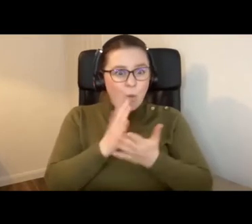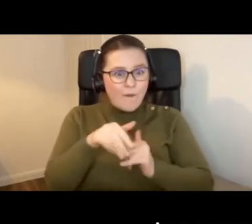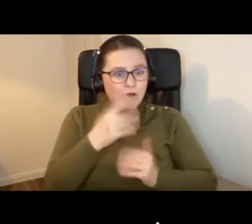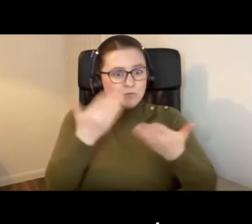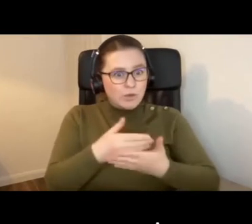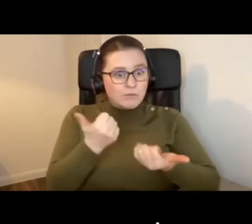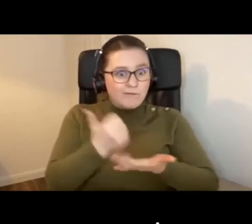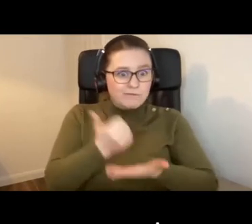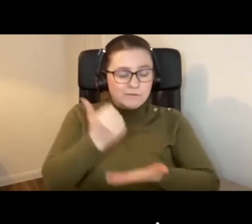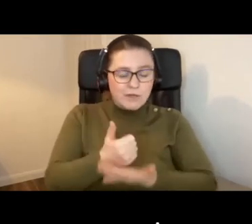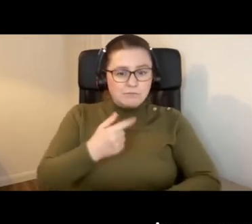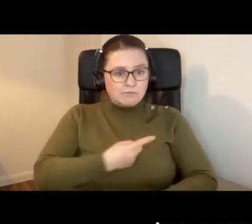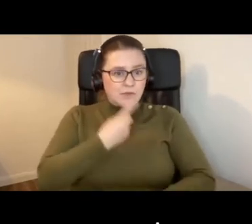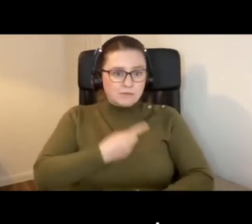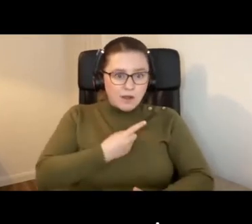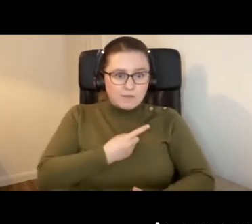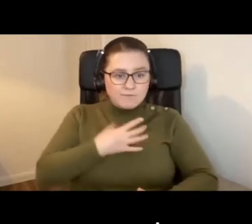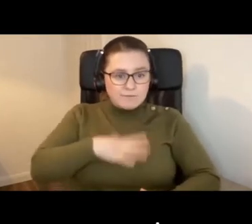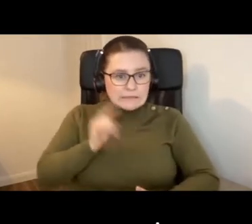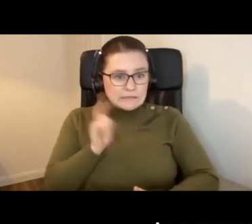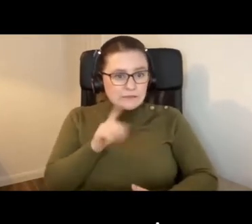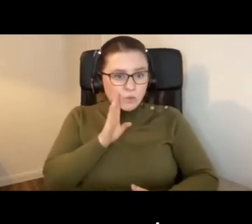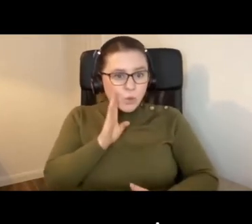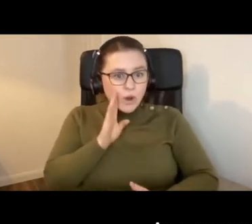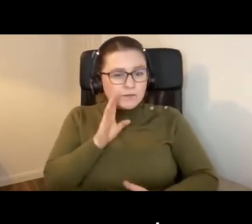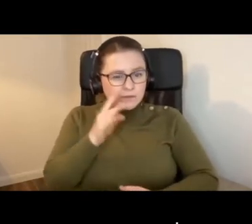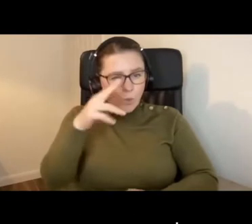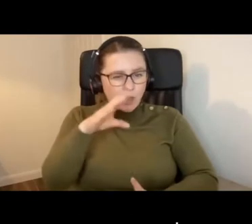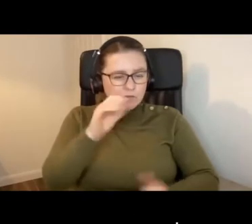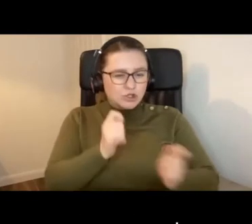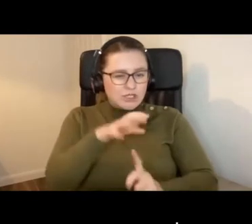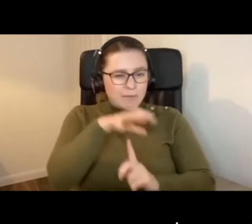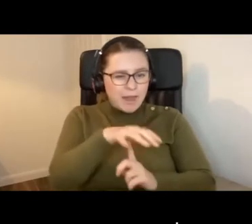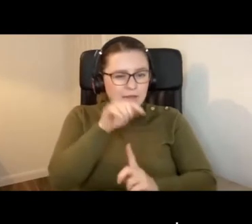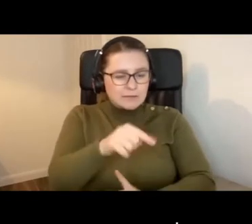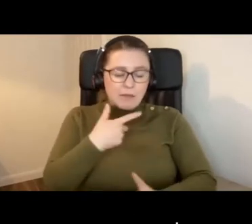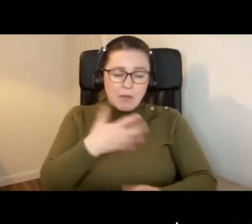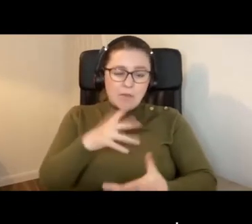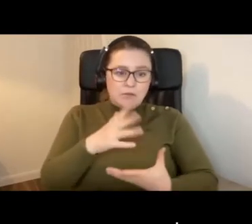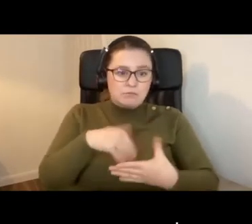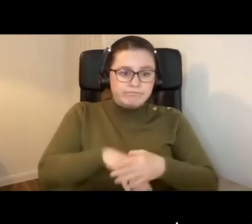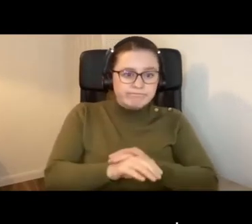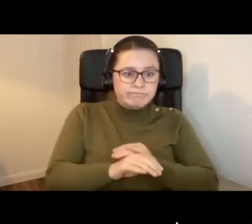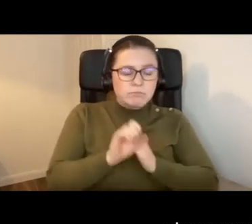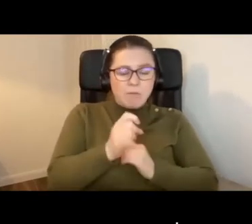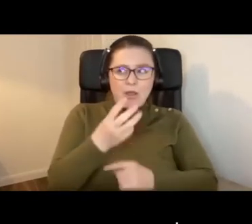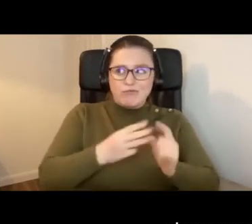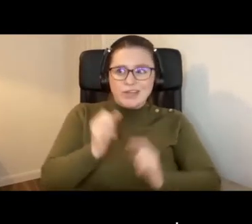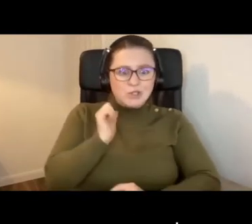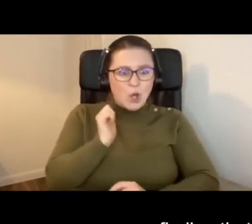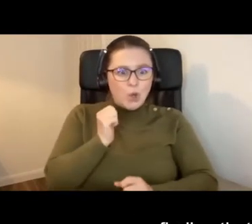So, as a user myself, I fell into campaigning for changing places probably around three years ago.